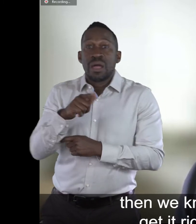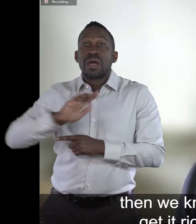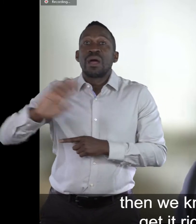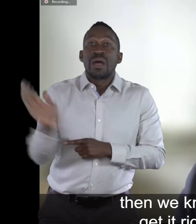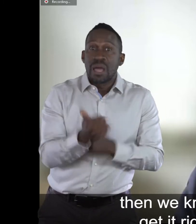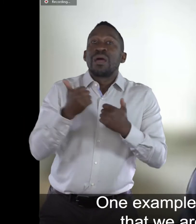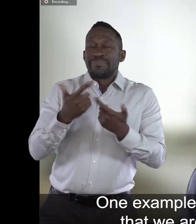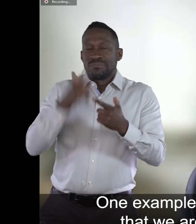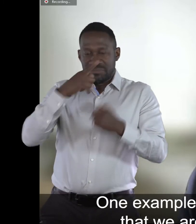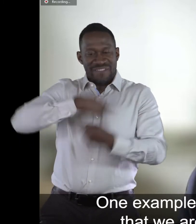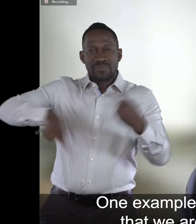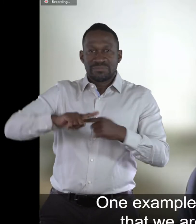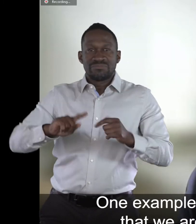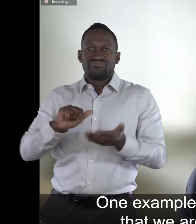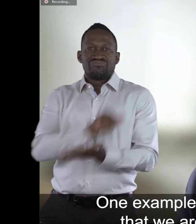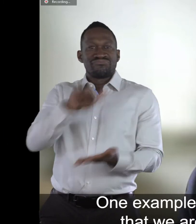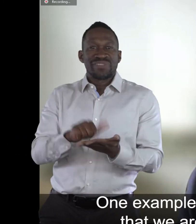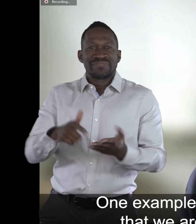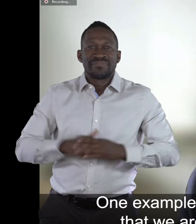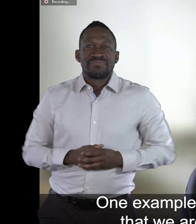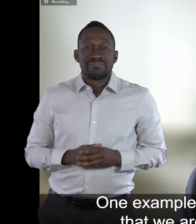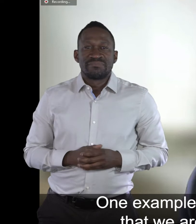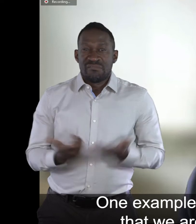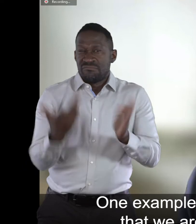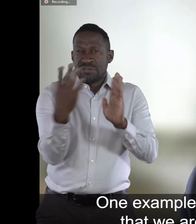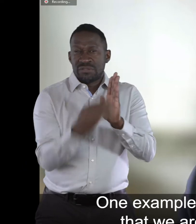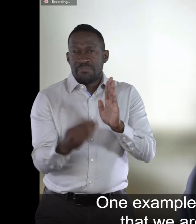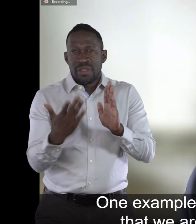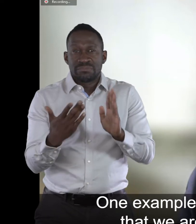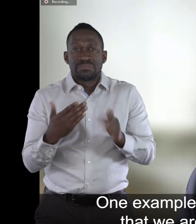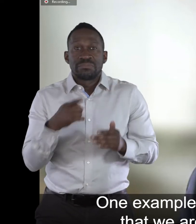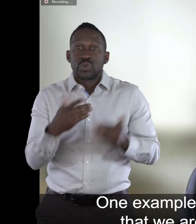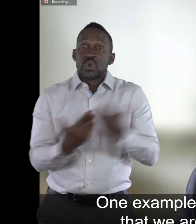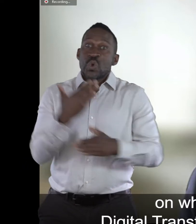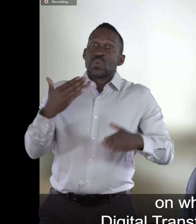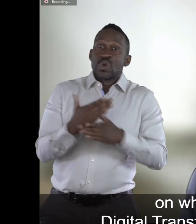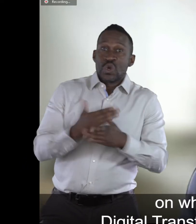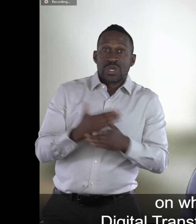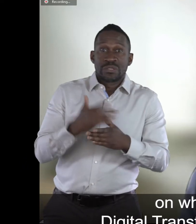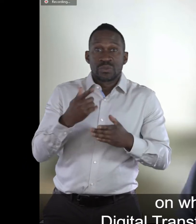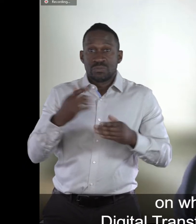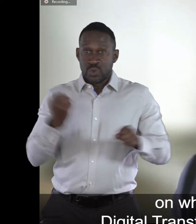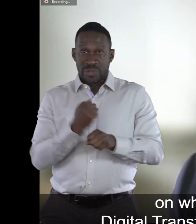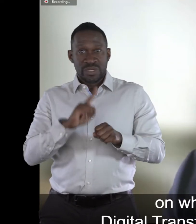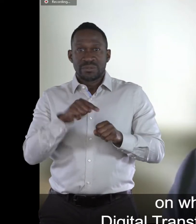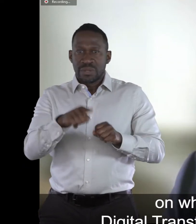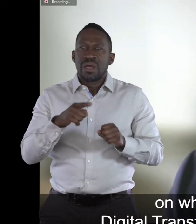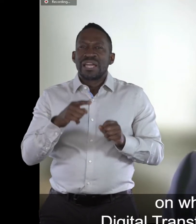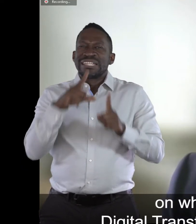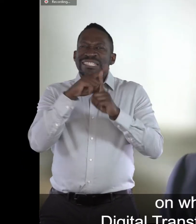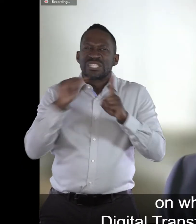and one example of this is the new work that we're going to be doing on what's called a digital